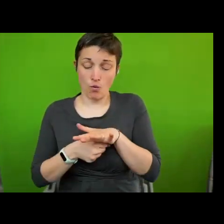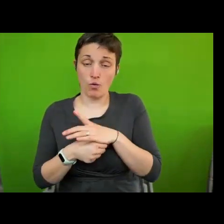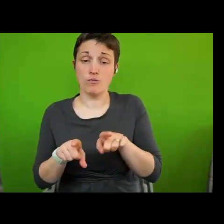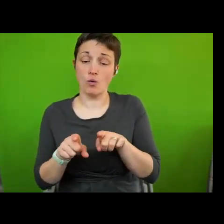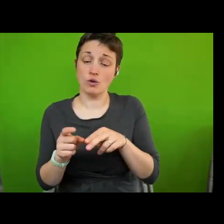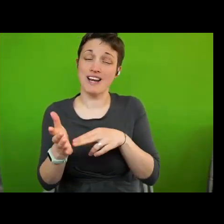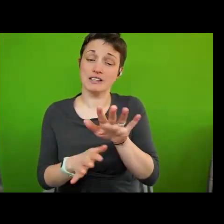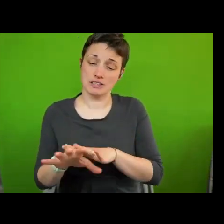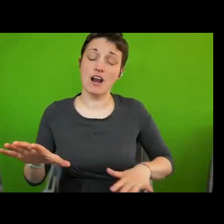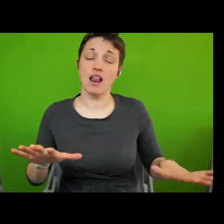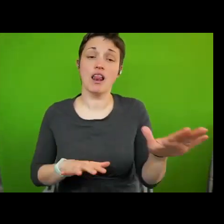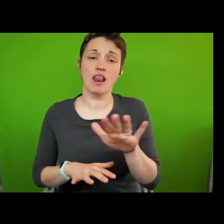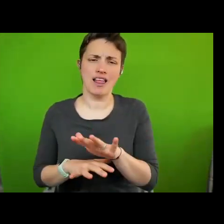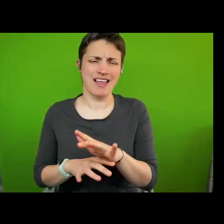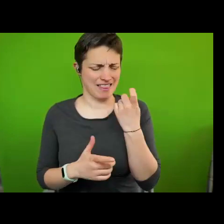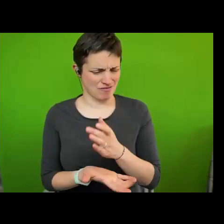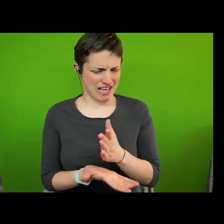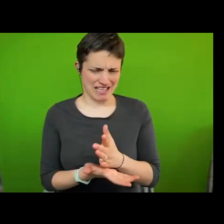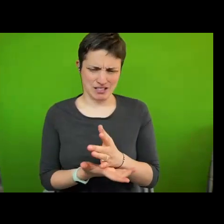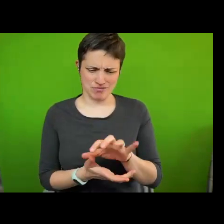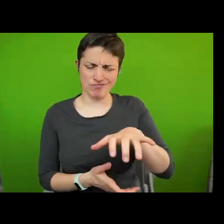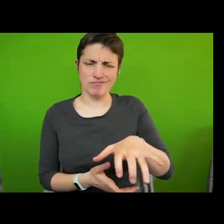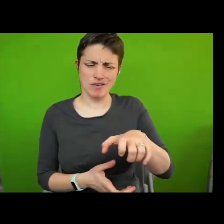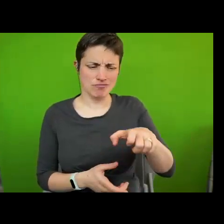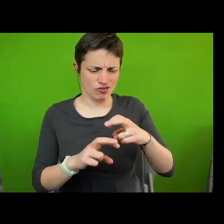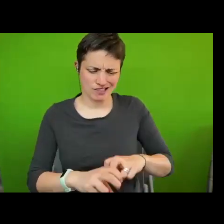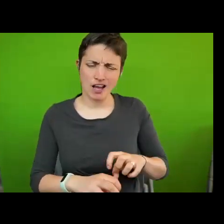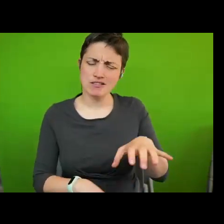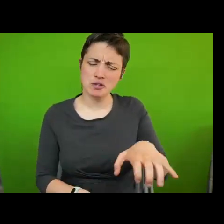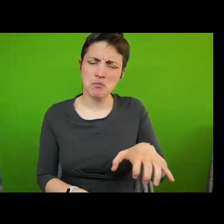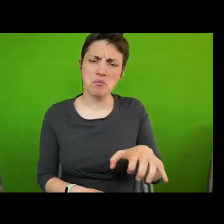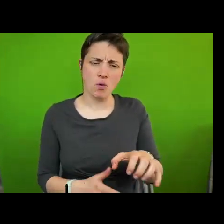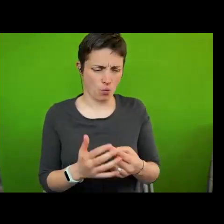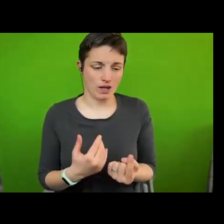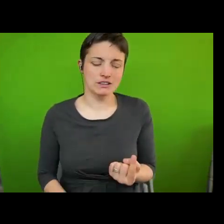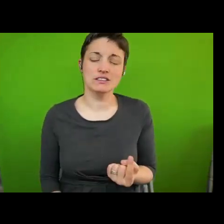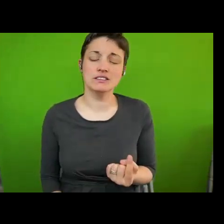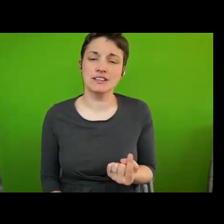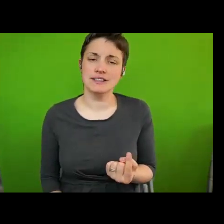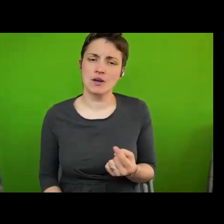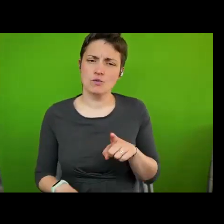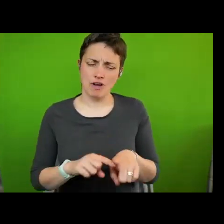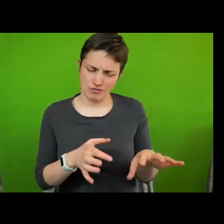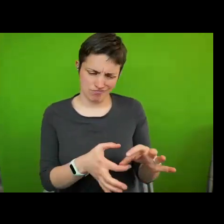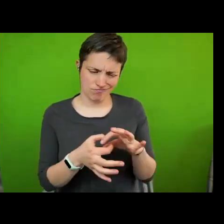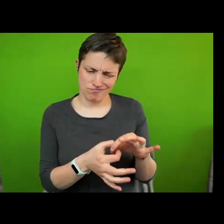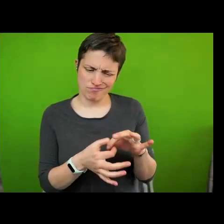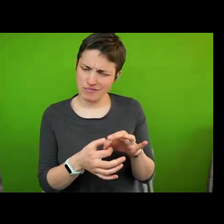I is still one of its kind research institutions trying to come to terms with the demands